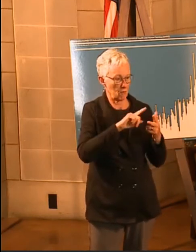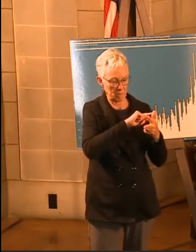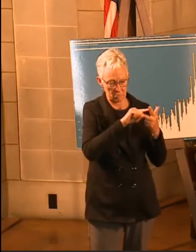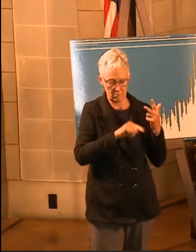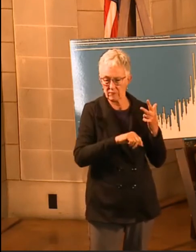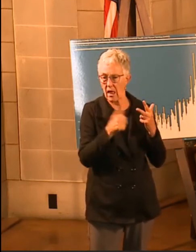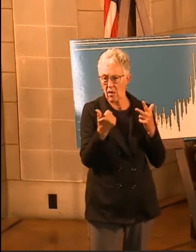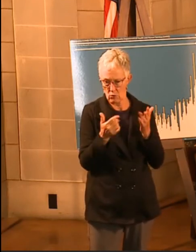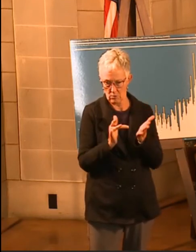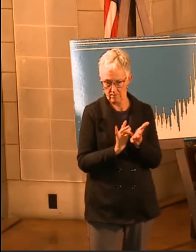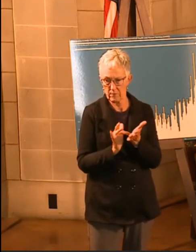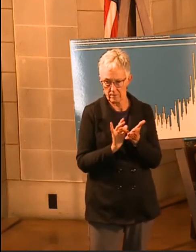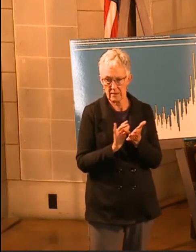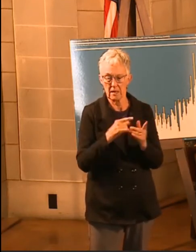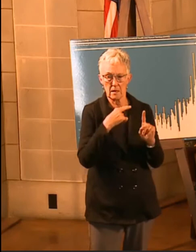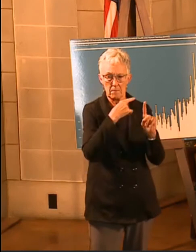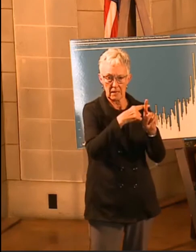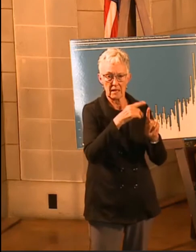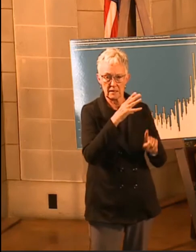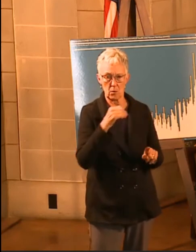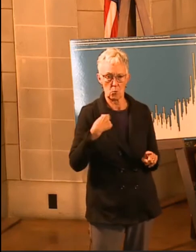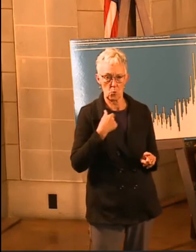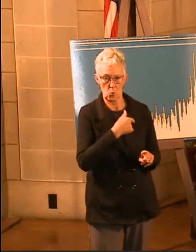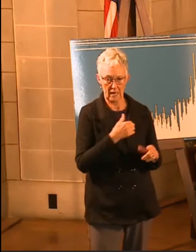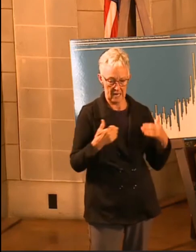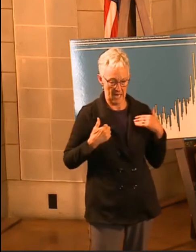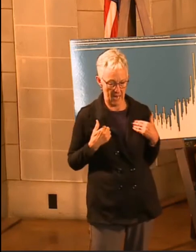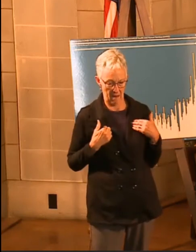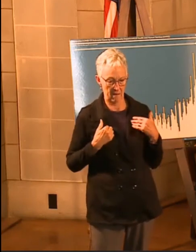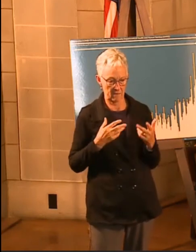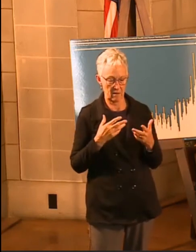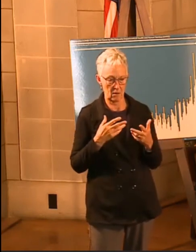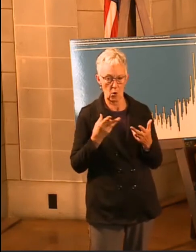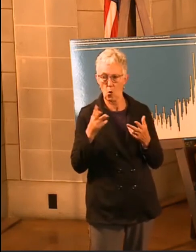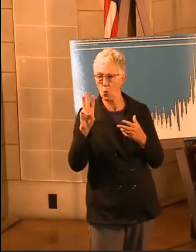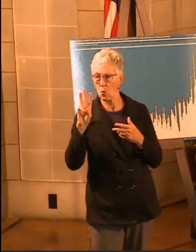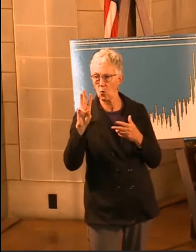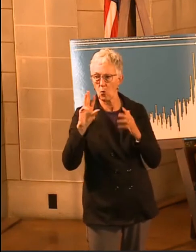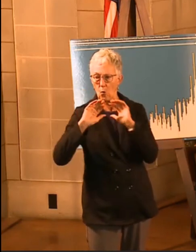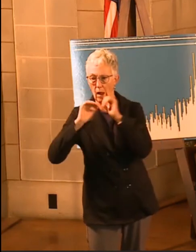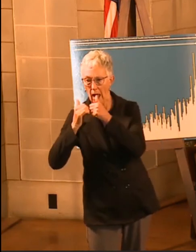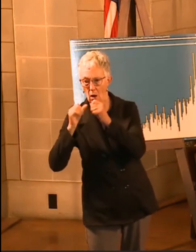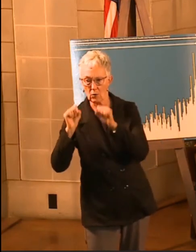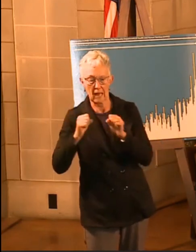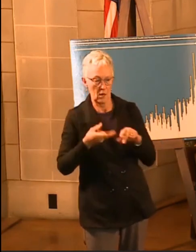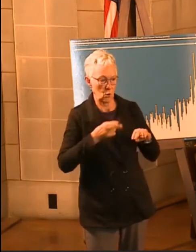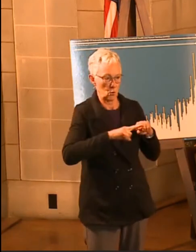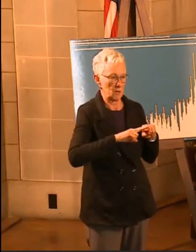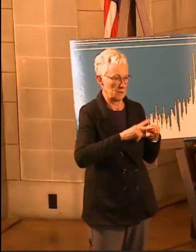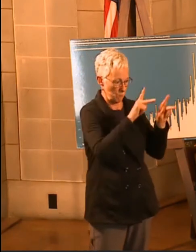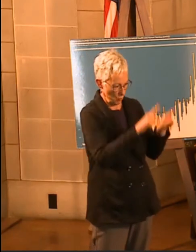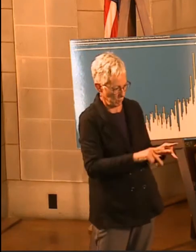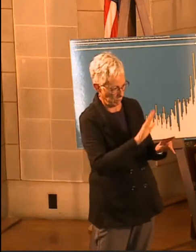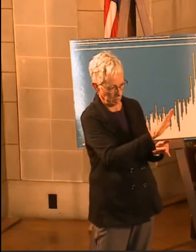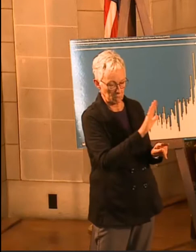their oxygen levels on a mechanism called BiPAP rather than on the ventilator. And that does help quite a bit.